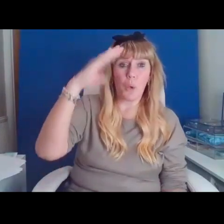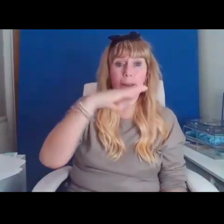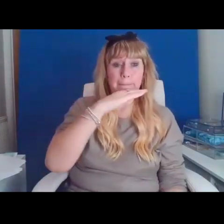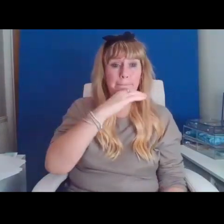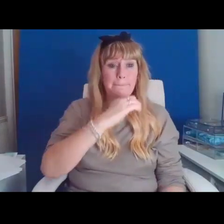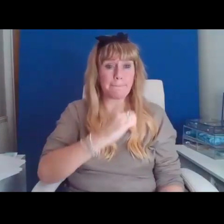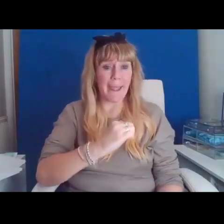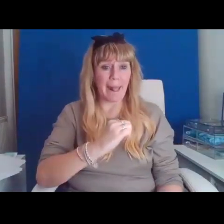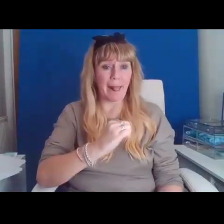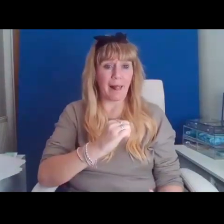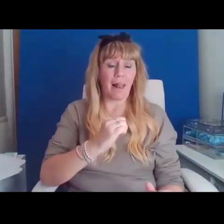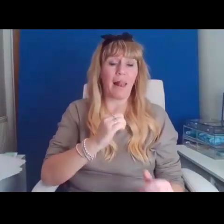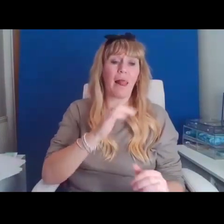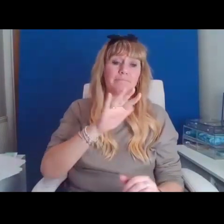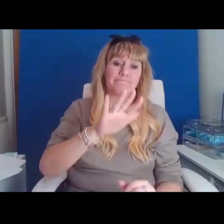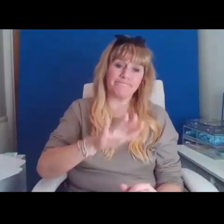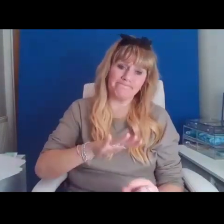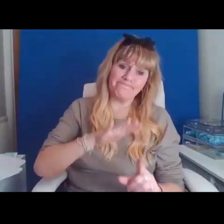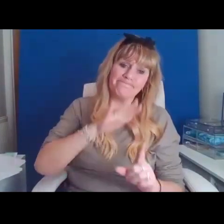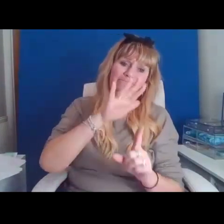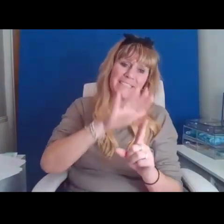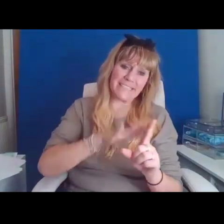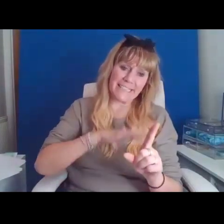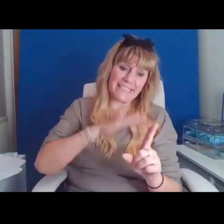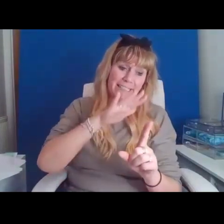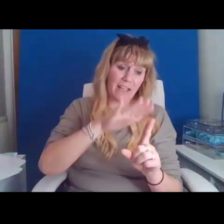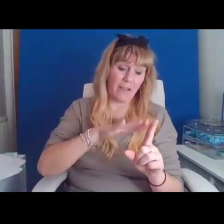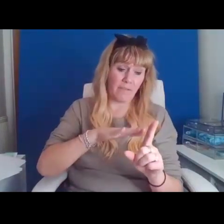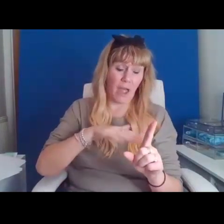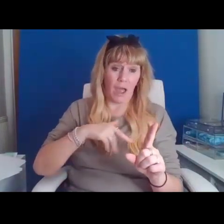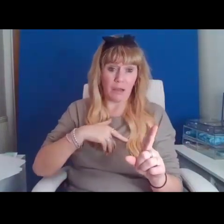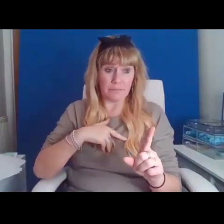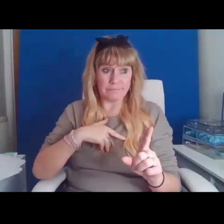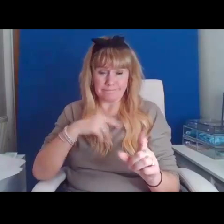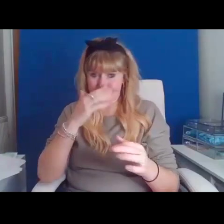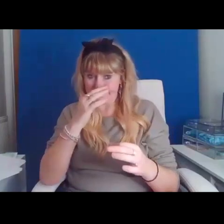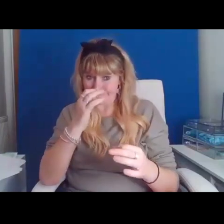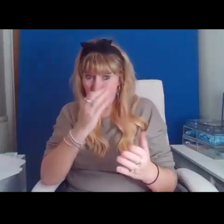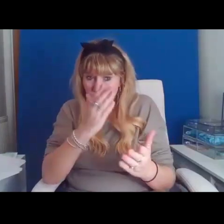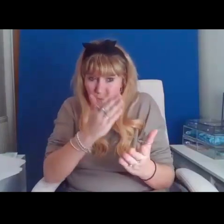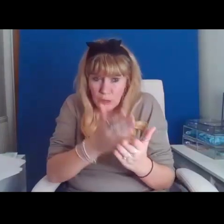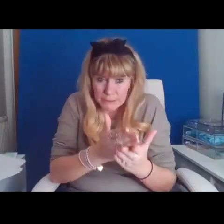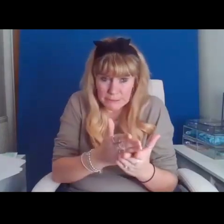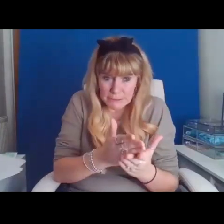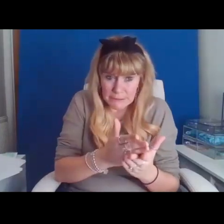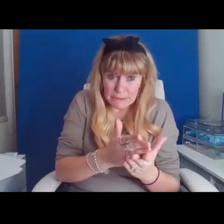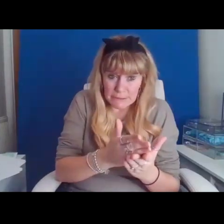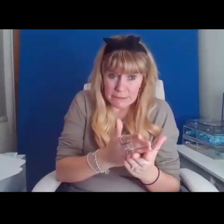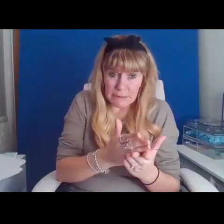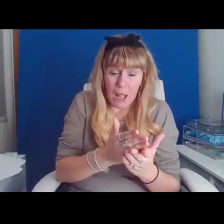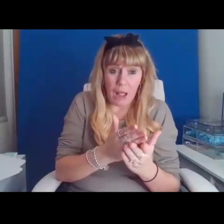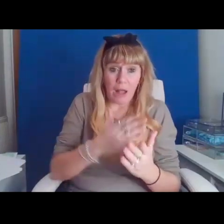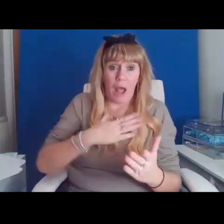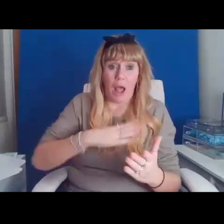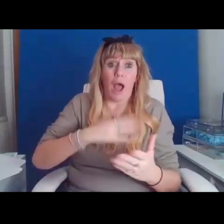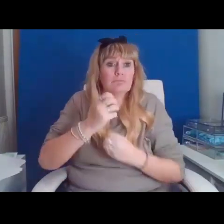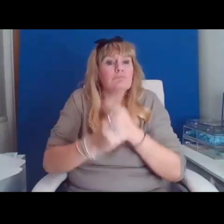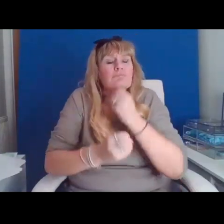attentive. I chose to trust, compelled to explain. He listened,